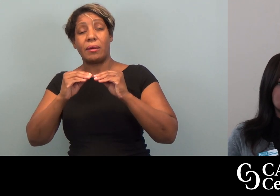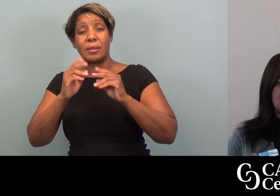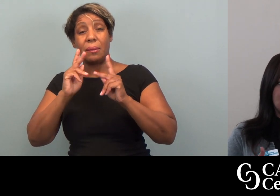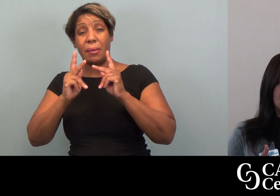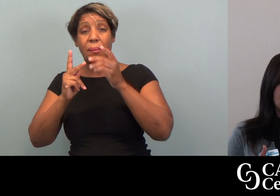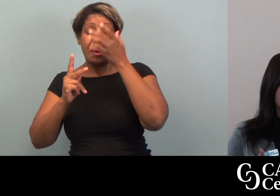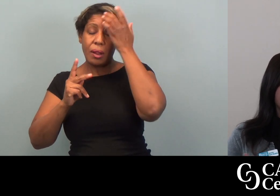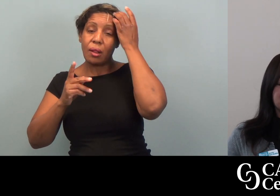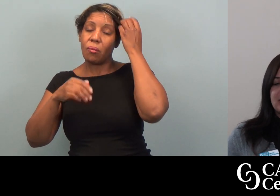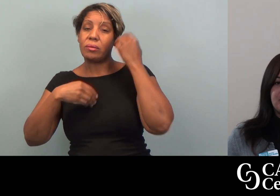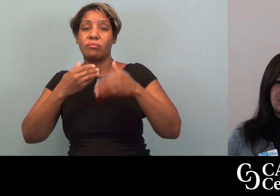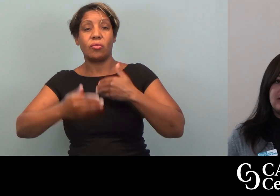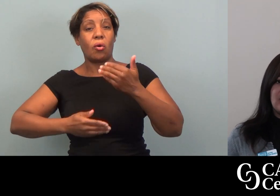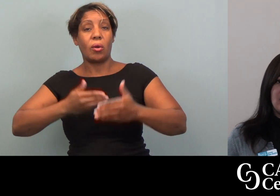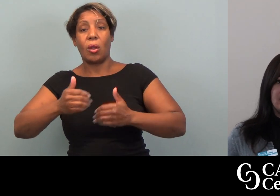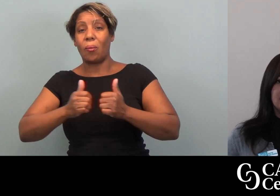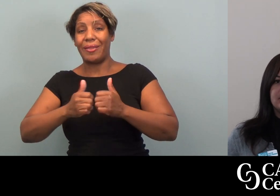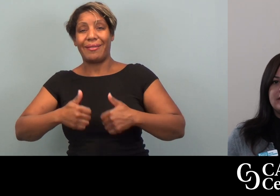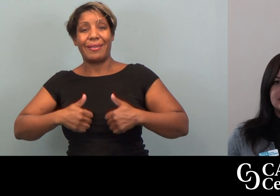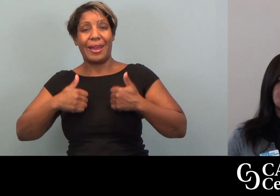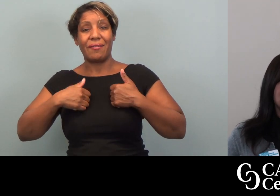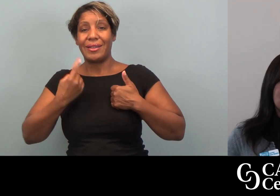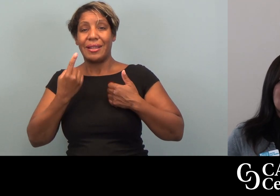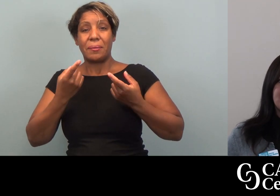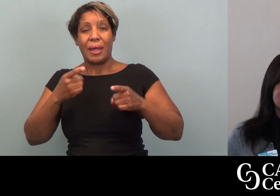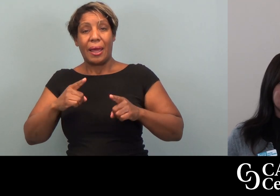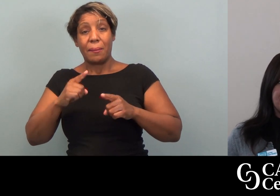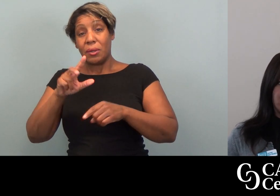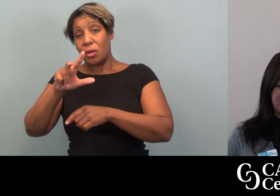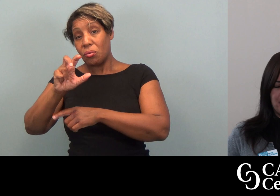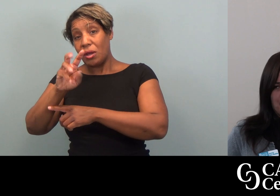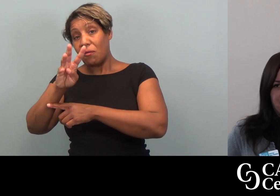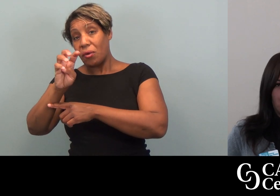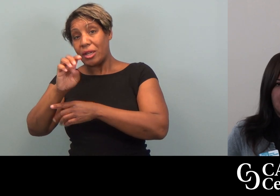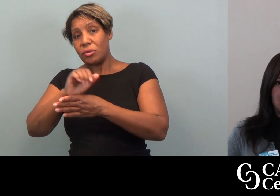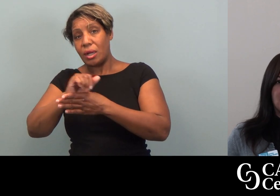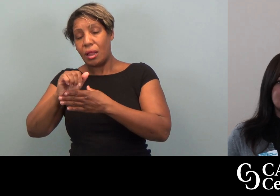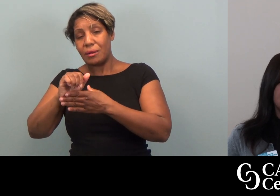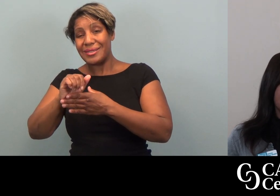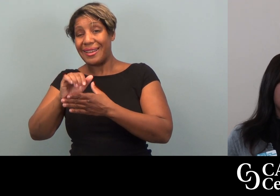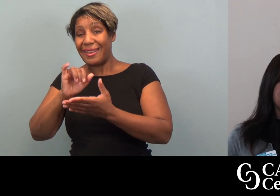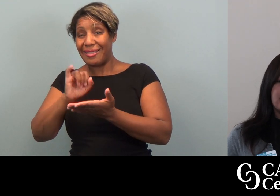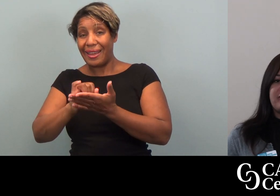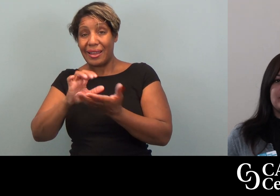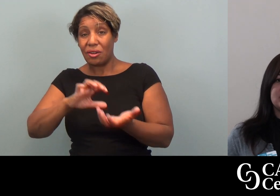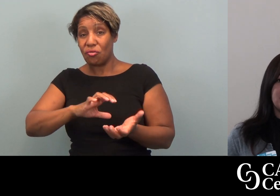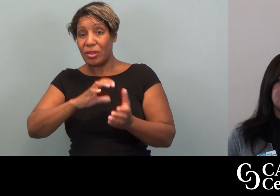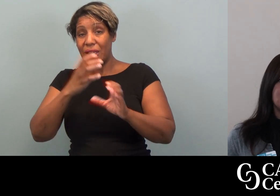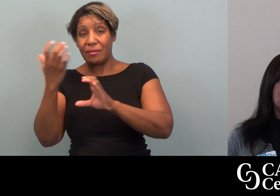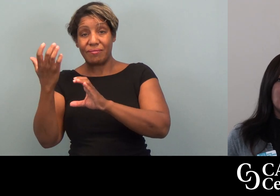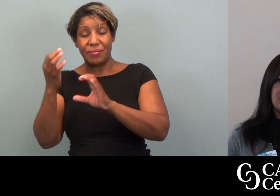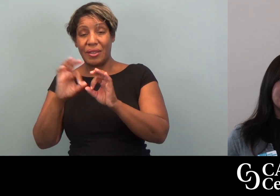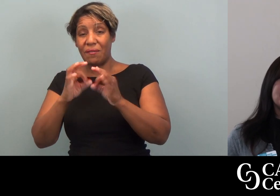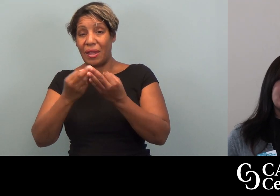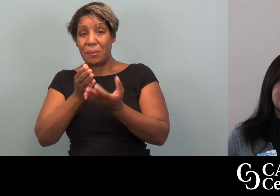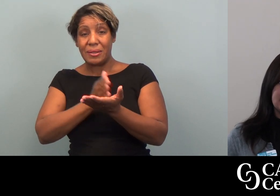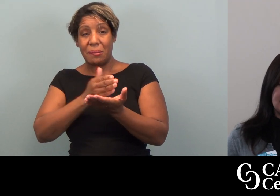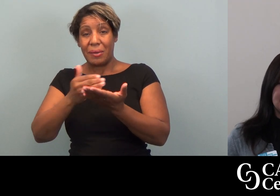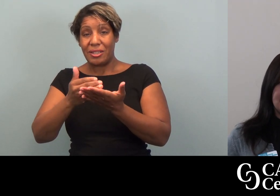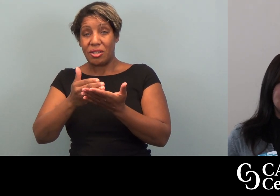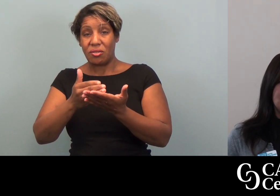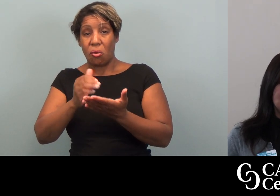Because folks can be, you know, trucking right along, something happens, three, four hundred bucks, that will throw a family's budget off